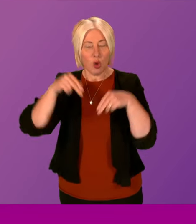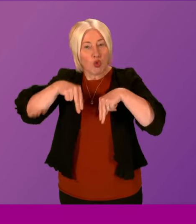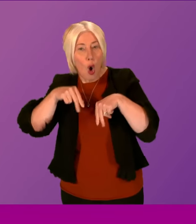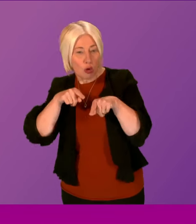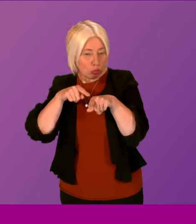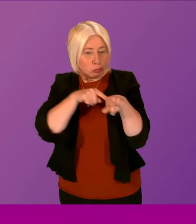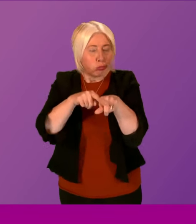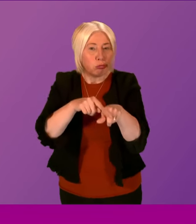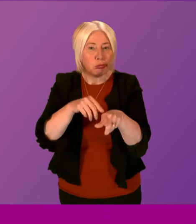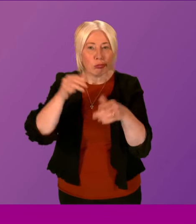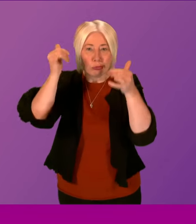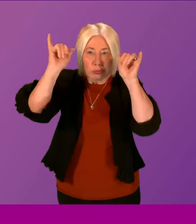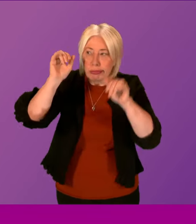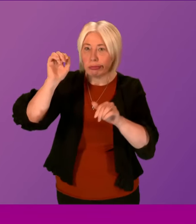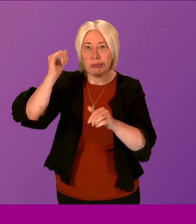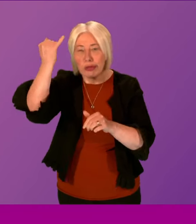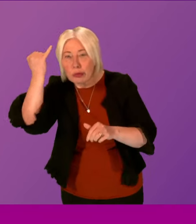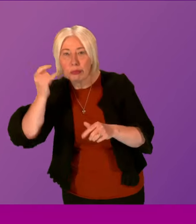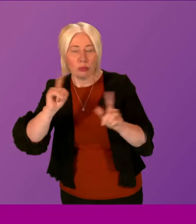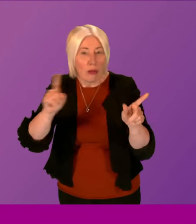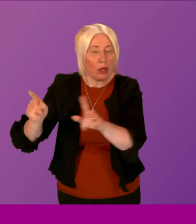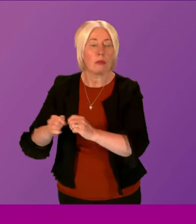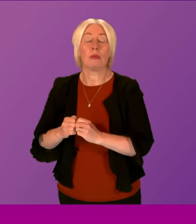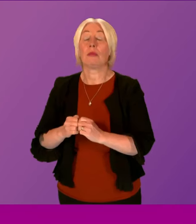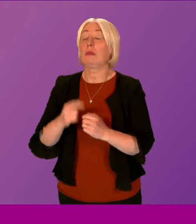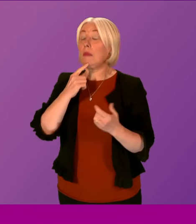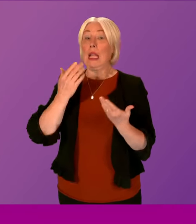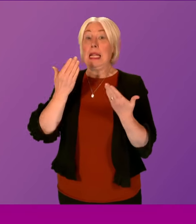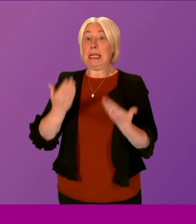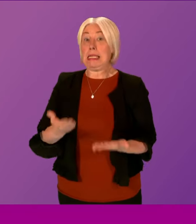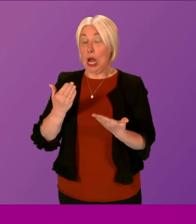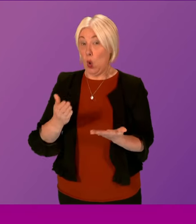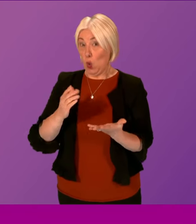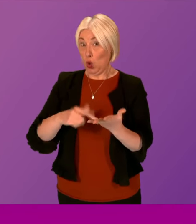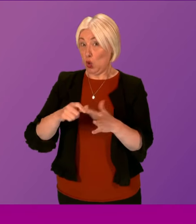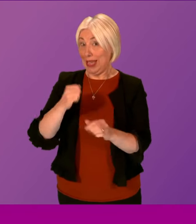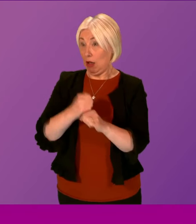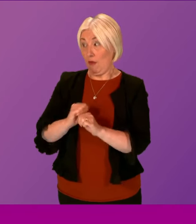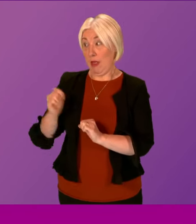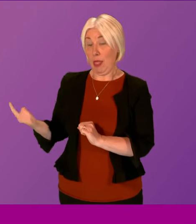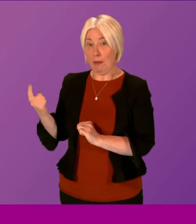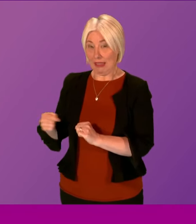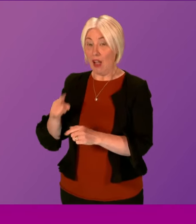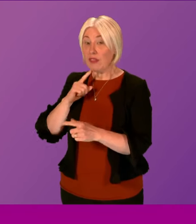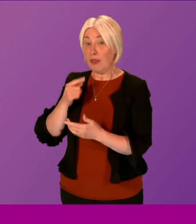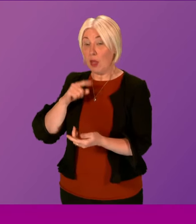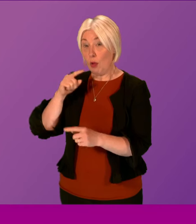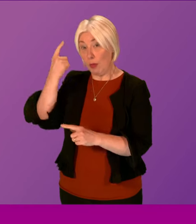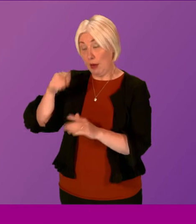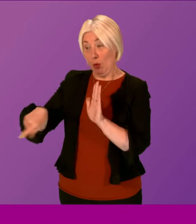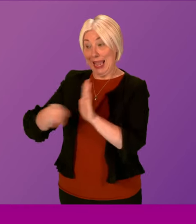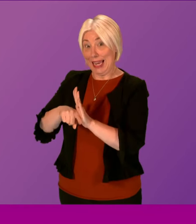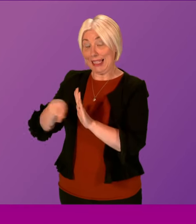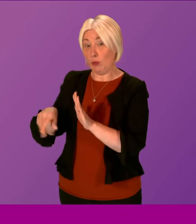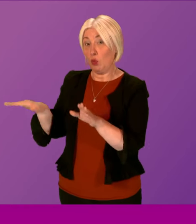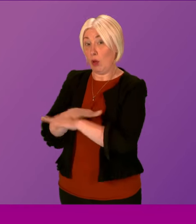forward and guiding it into law. It's interesting to note that only now is the UK Government proposing to legislate similarly to cover England too.